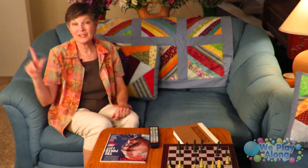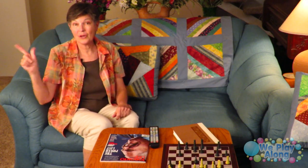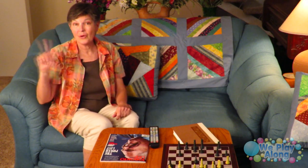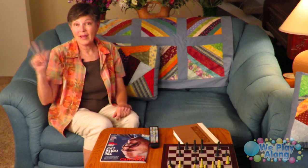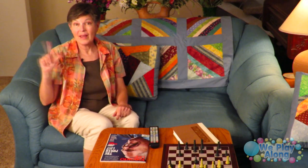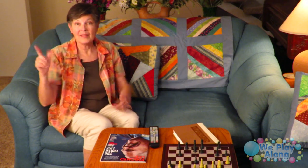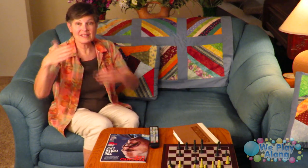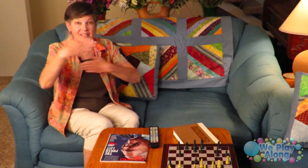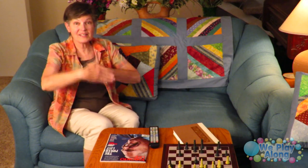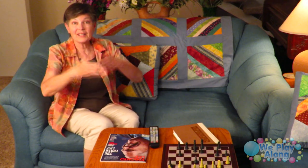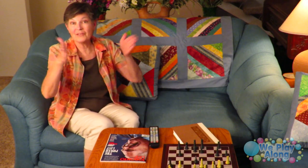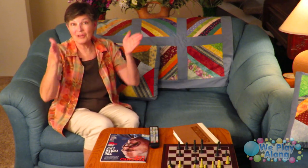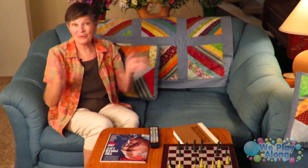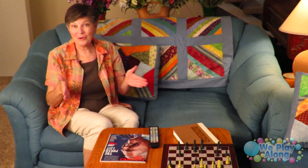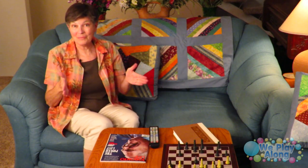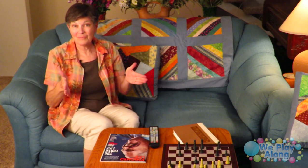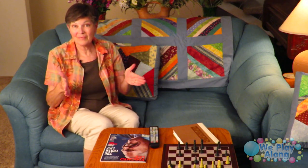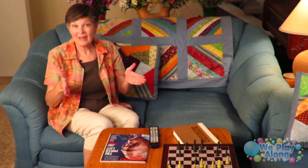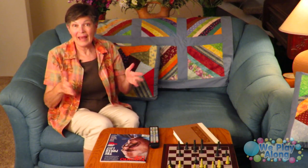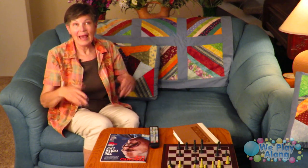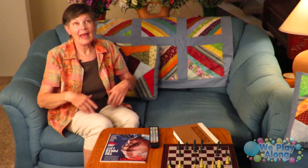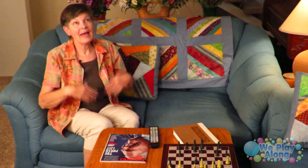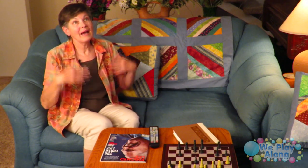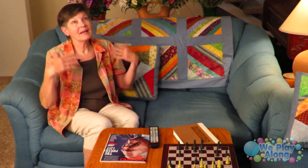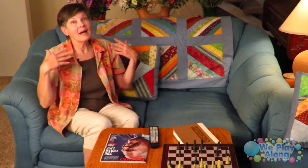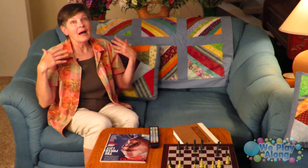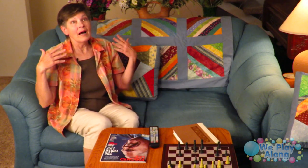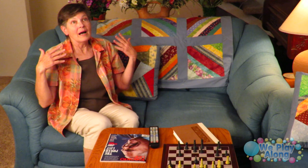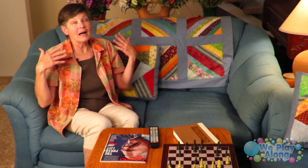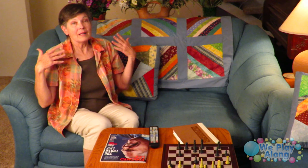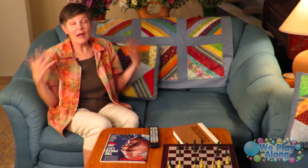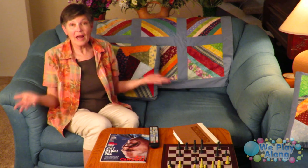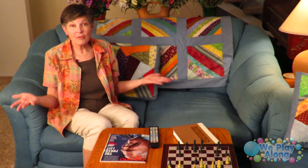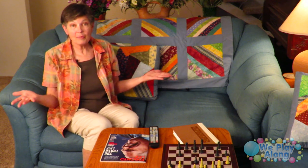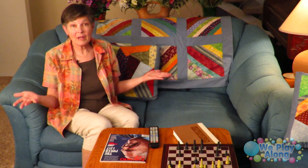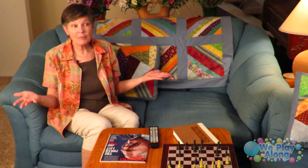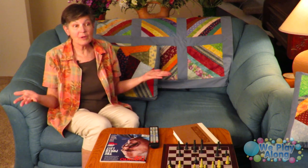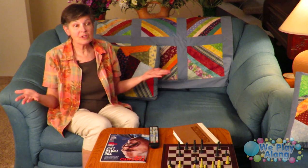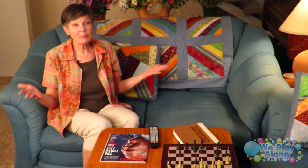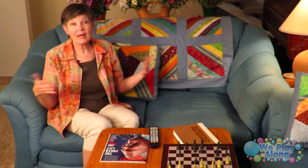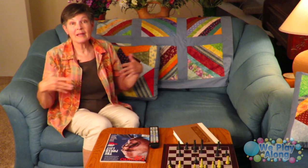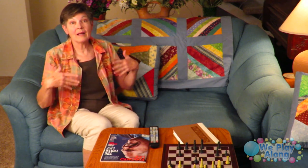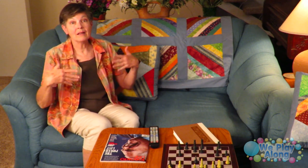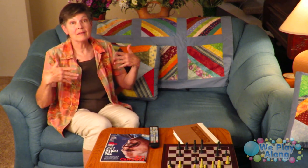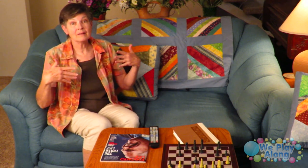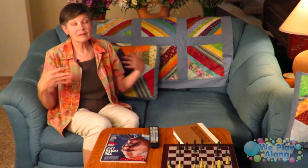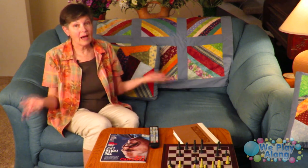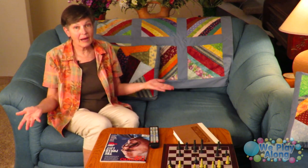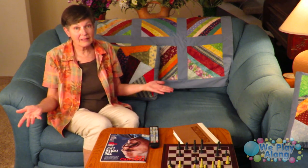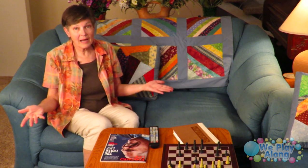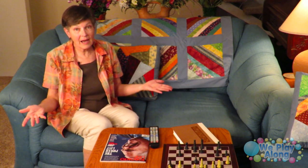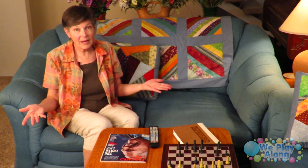so this is the living room and a lot of people spend a lot of time